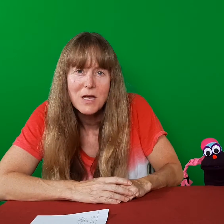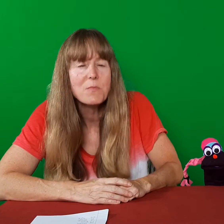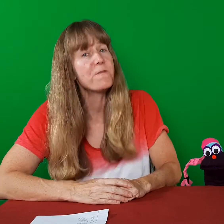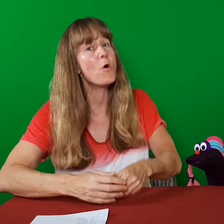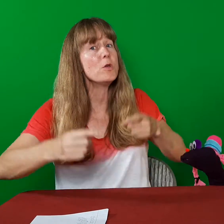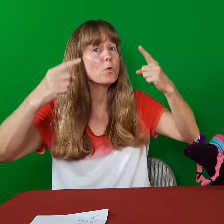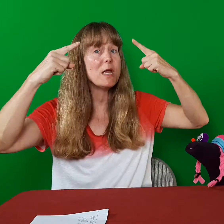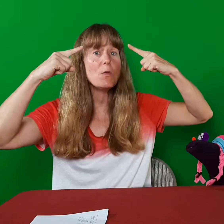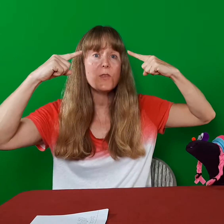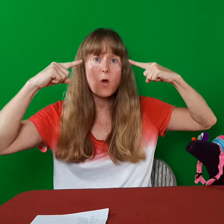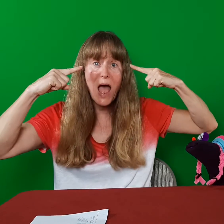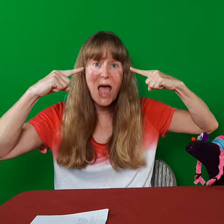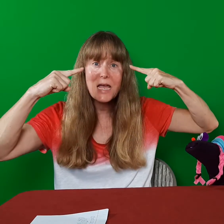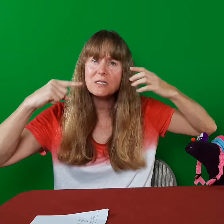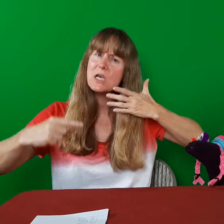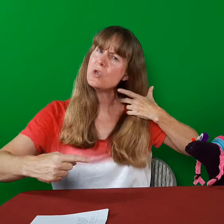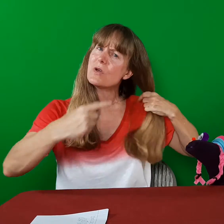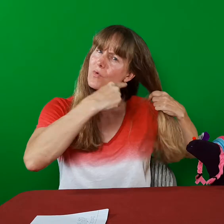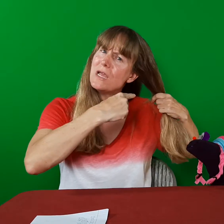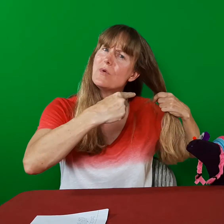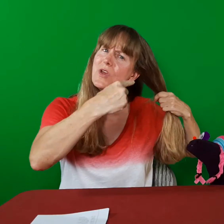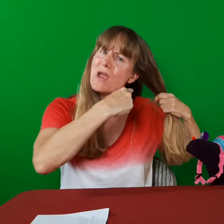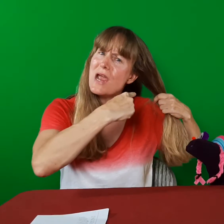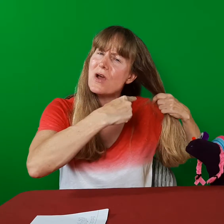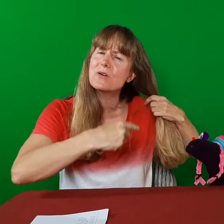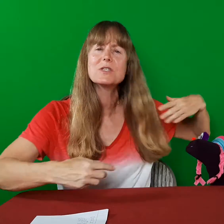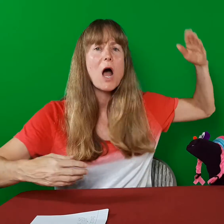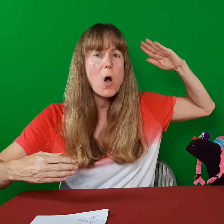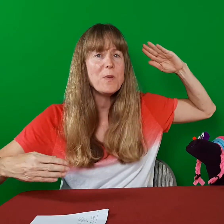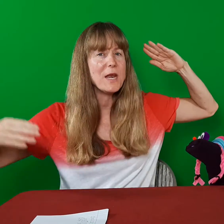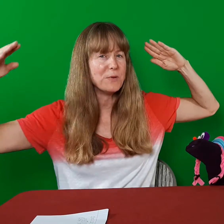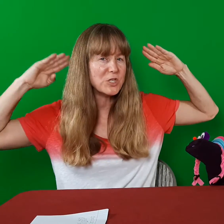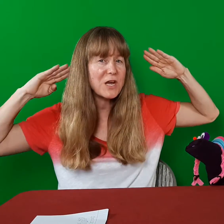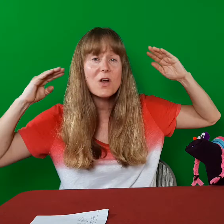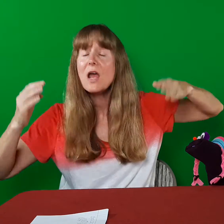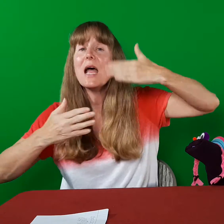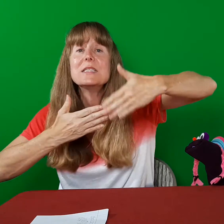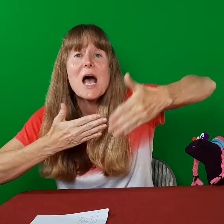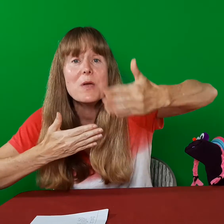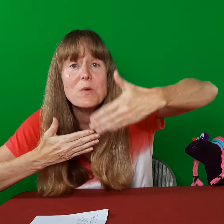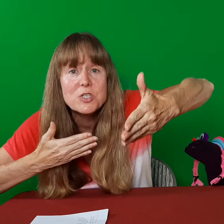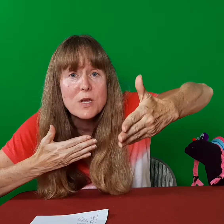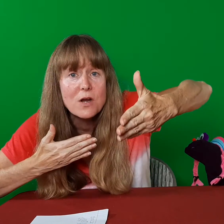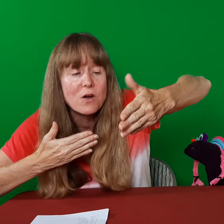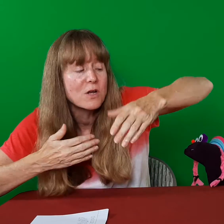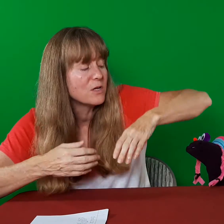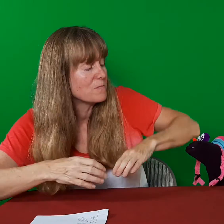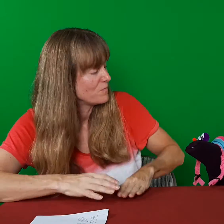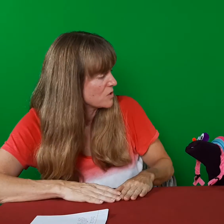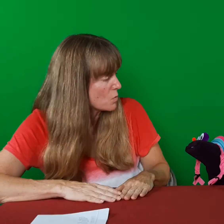before you read with your eyes, you can read with your ears. Open up each ear and tell me what you hear. So